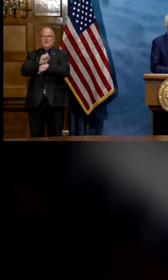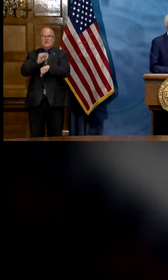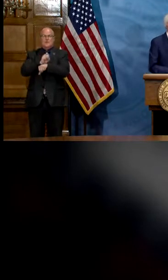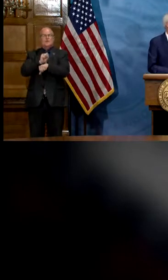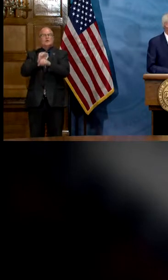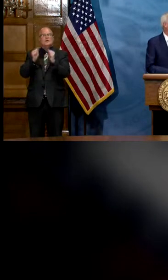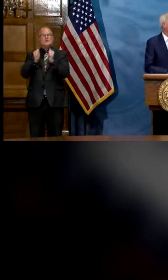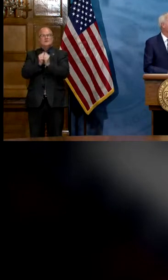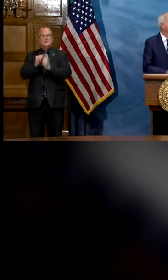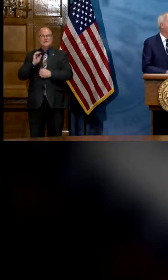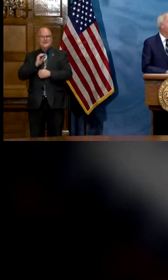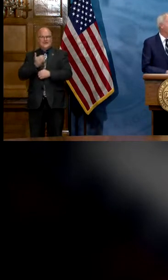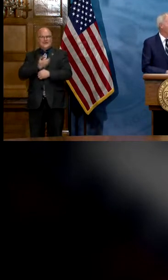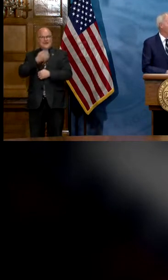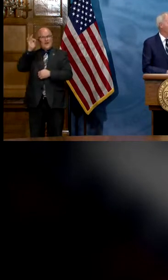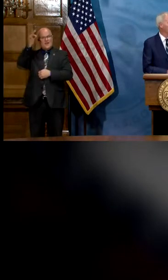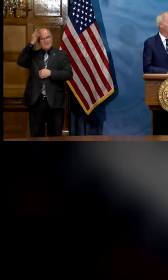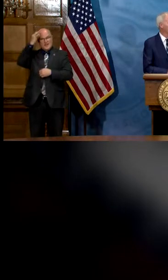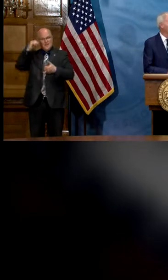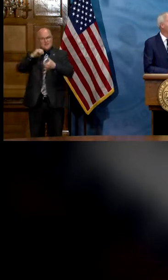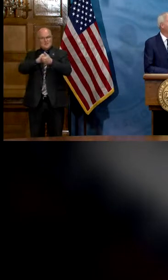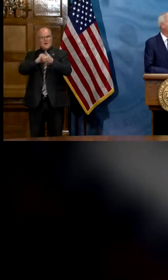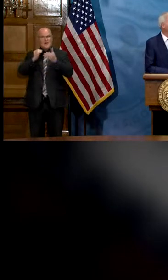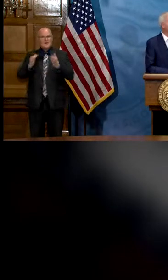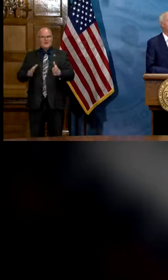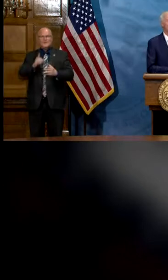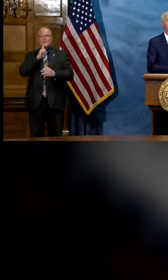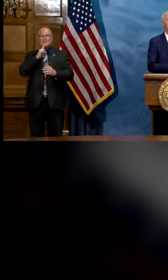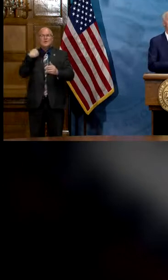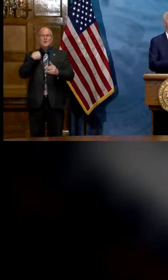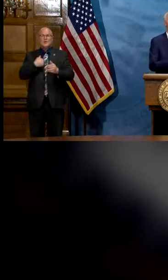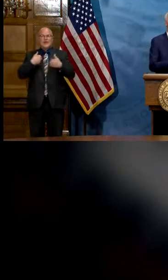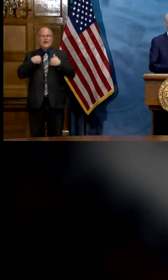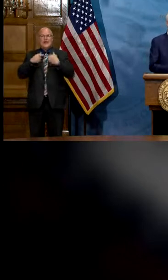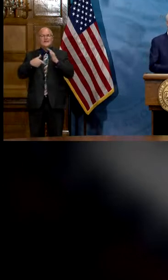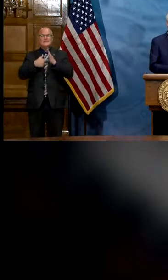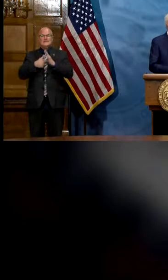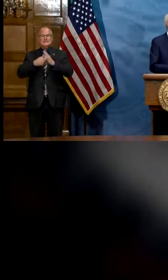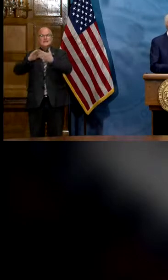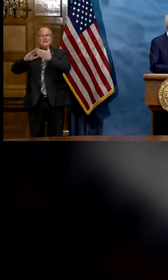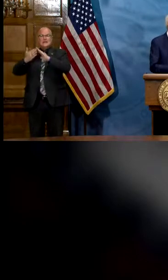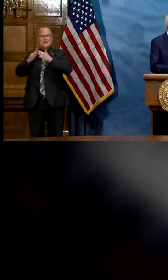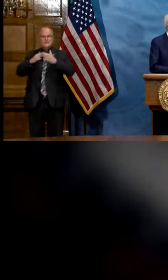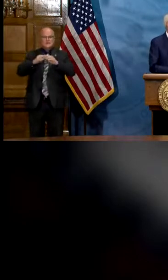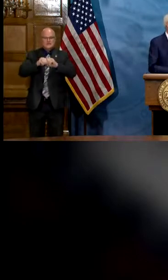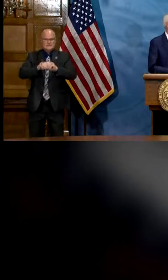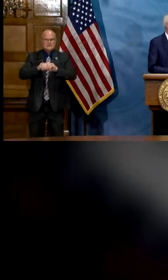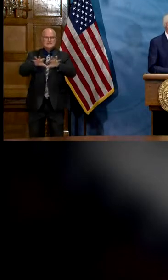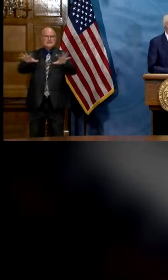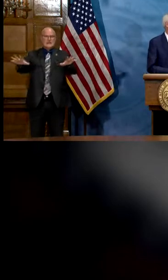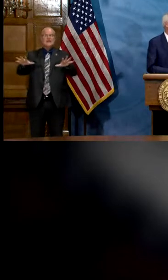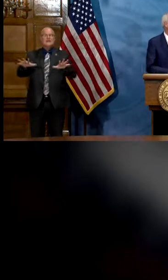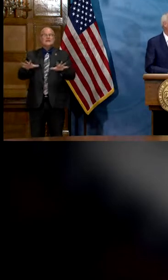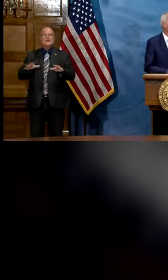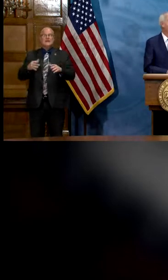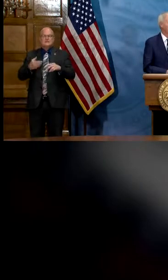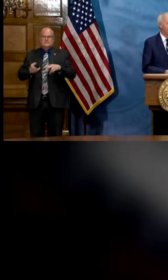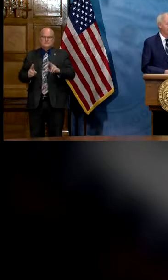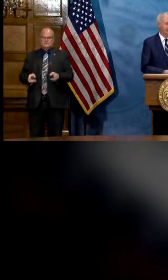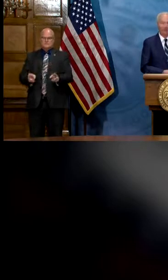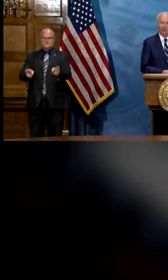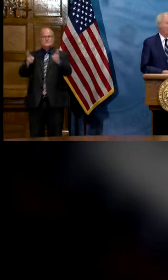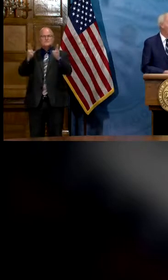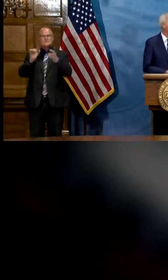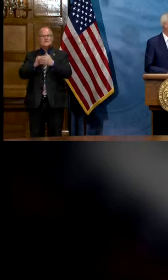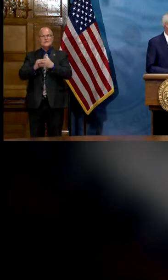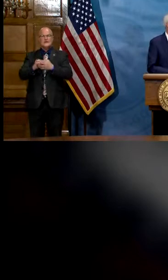with uh our our federal partners to make sure that we get this into our communities and out we're trying to accelerate that